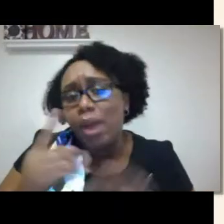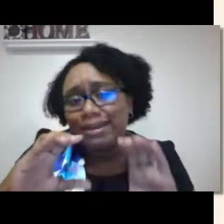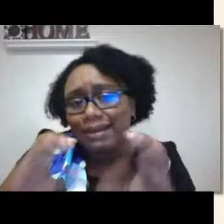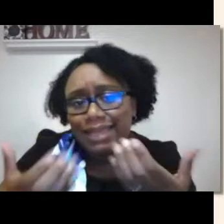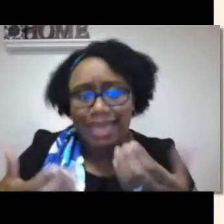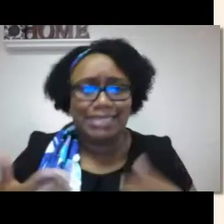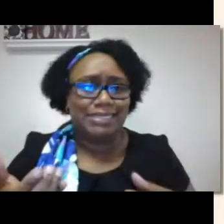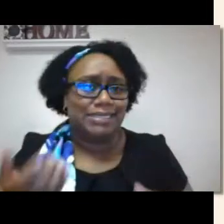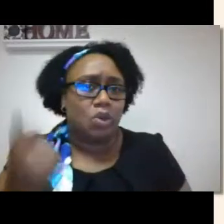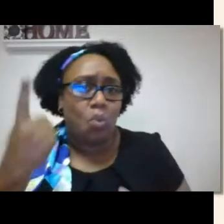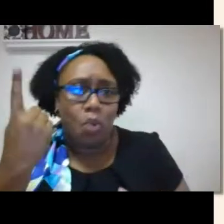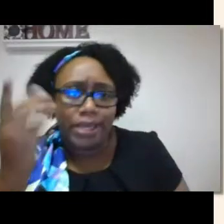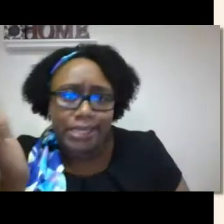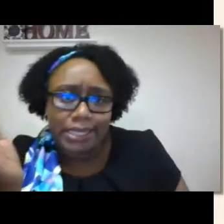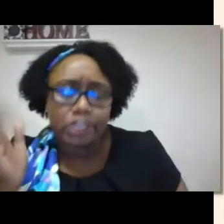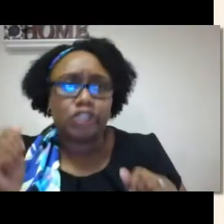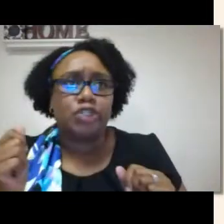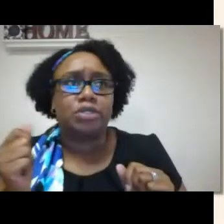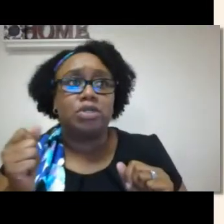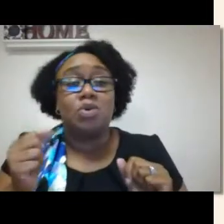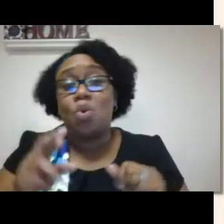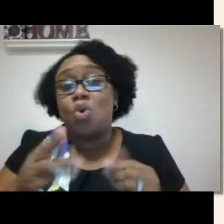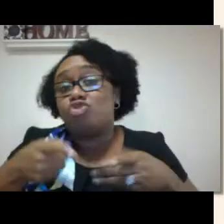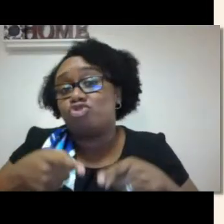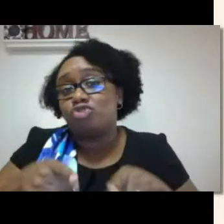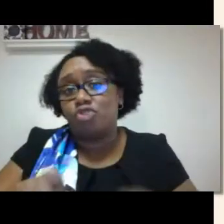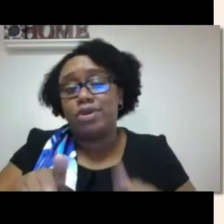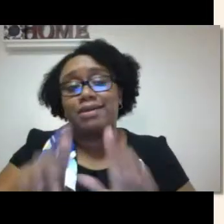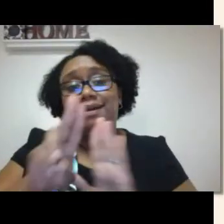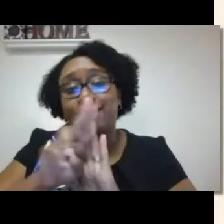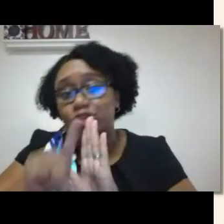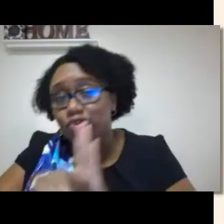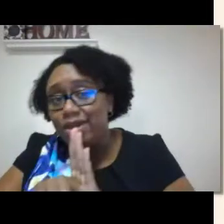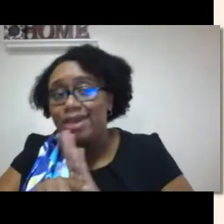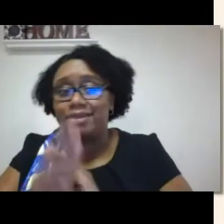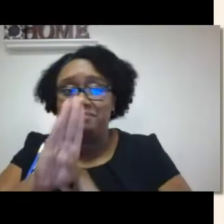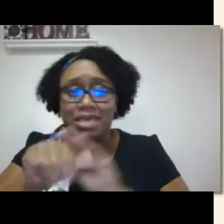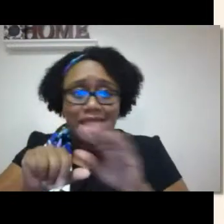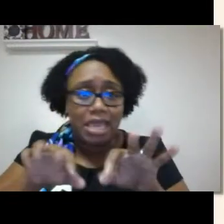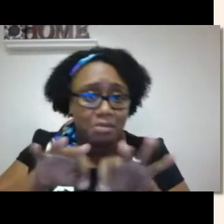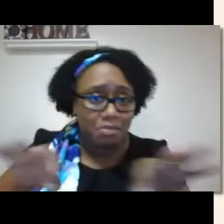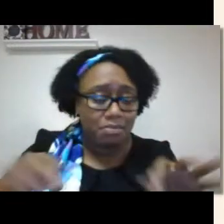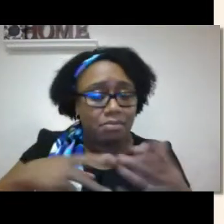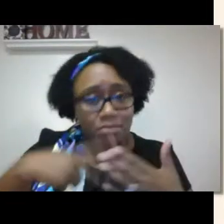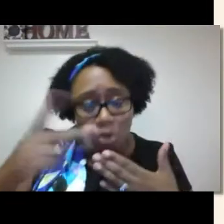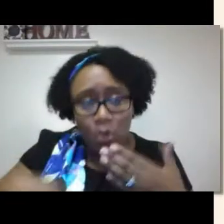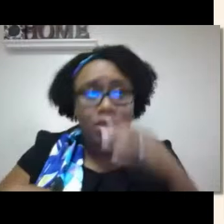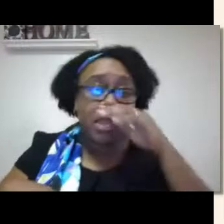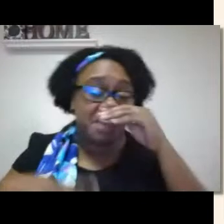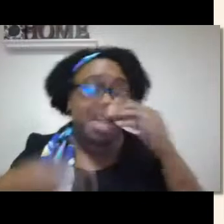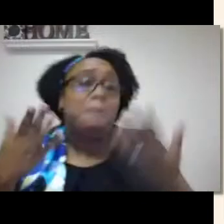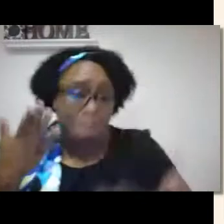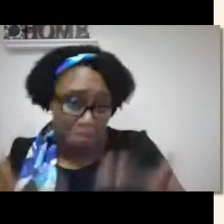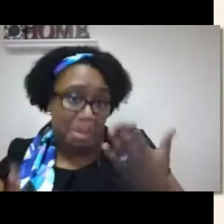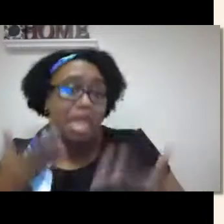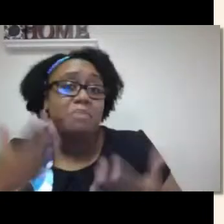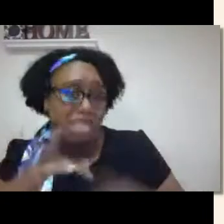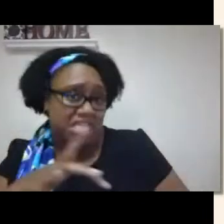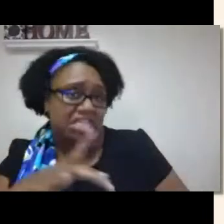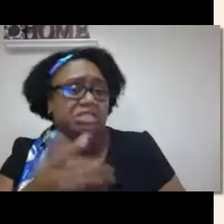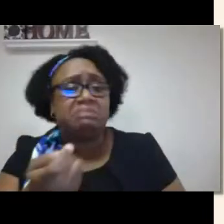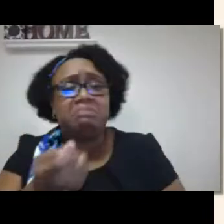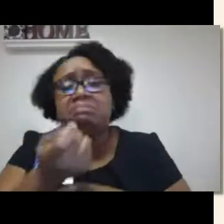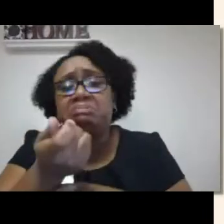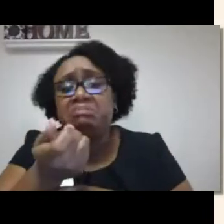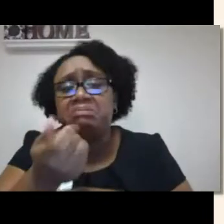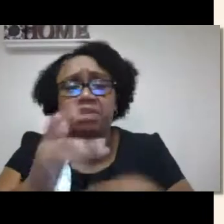Those don't might be touched upon in a single class, in a single lecture. Maybe when getting